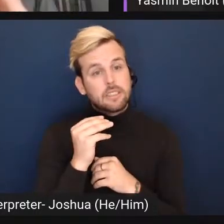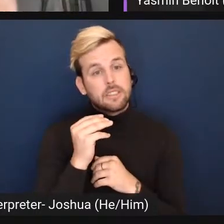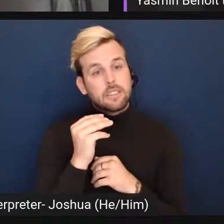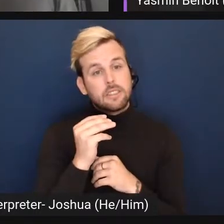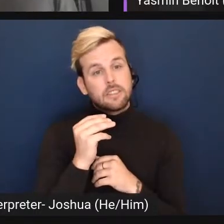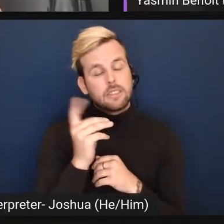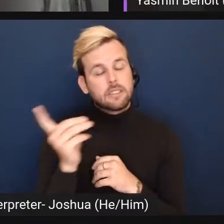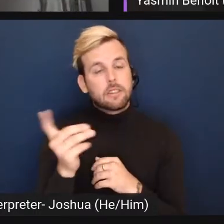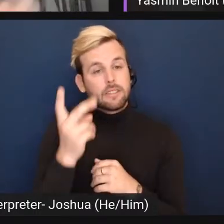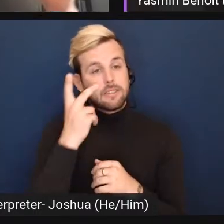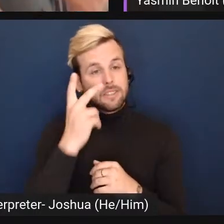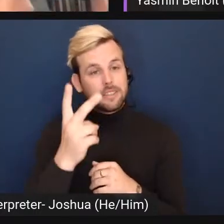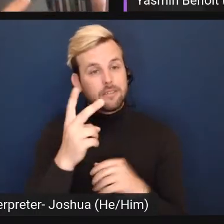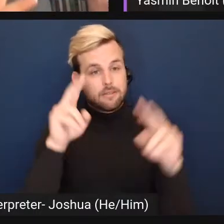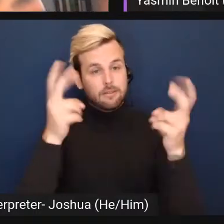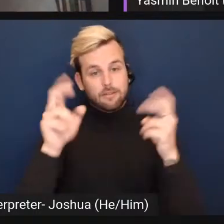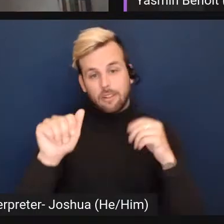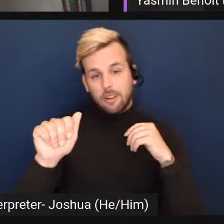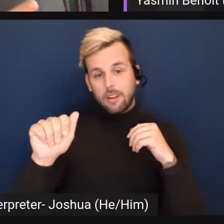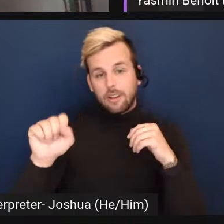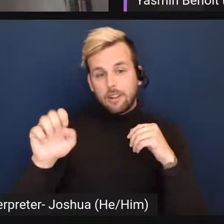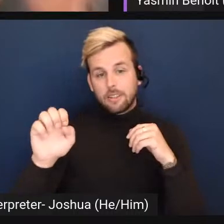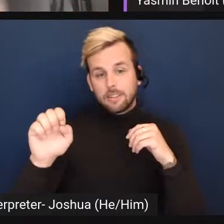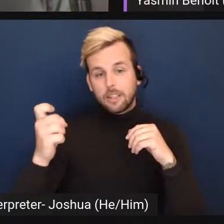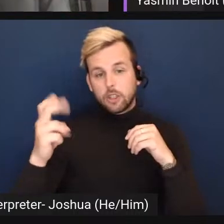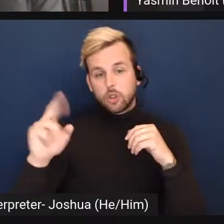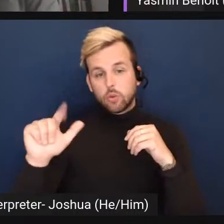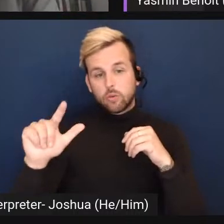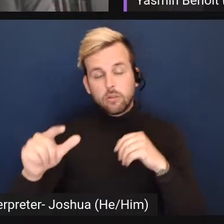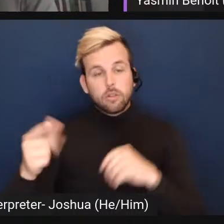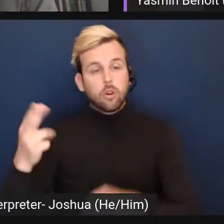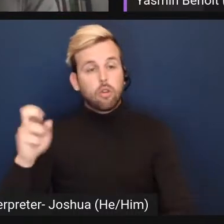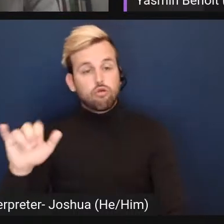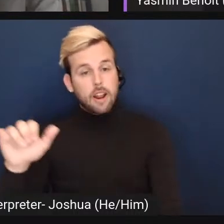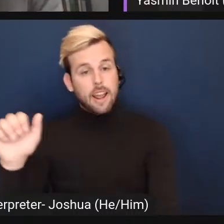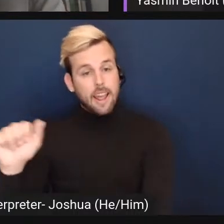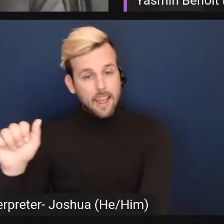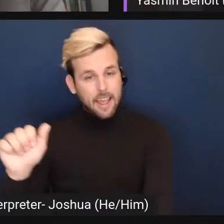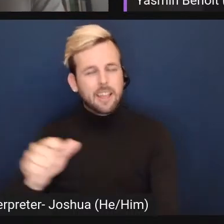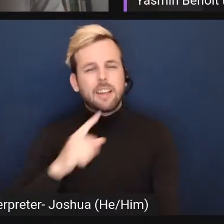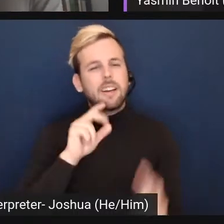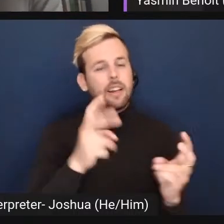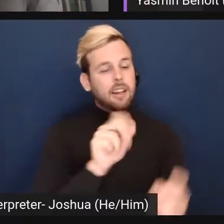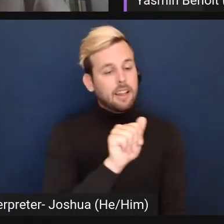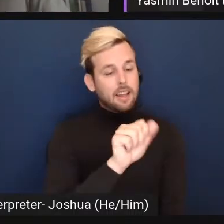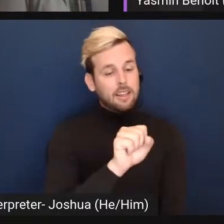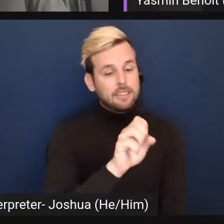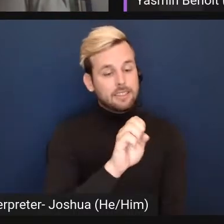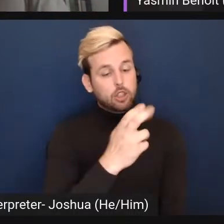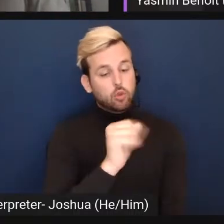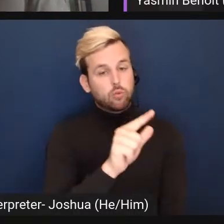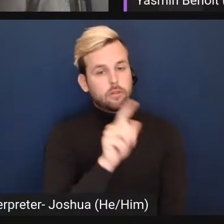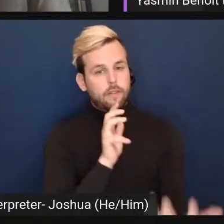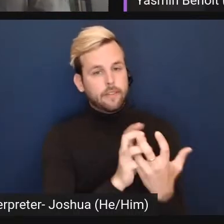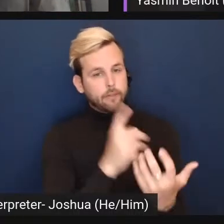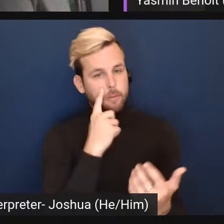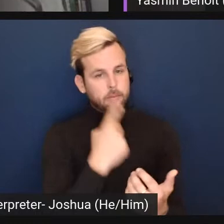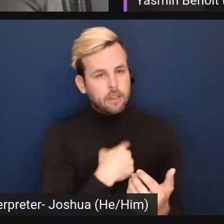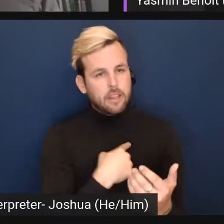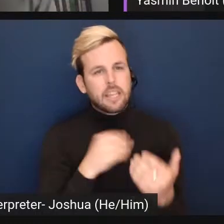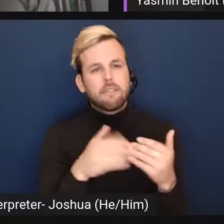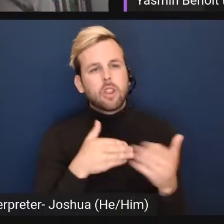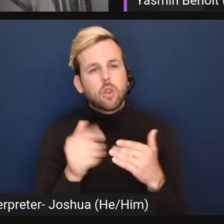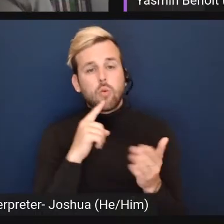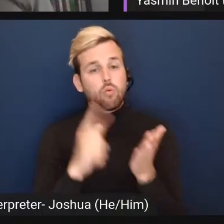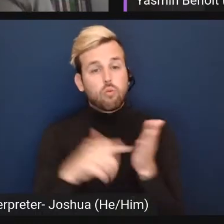they see the term asexual they see the term gray and they say you know what the term asexual really fits for me even though on